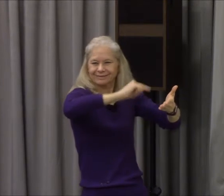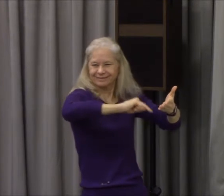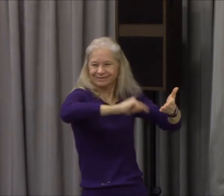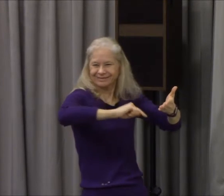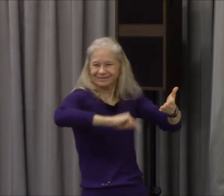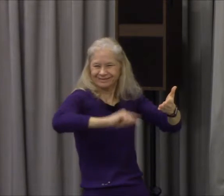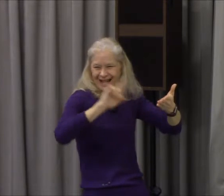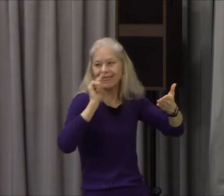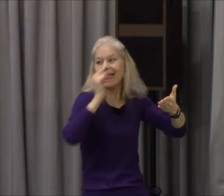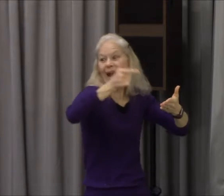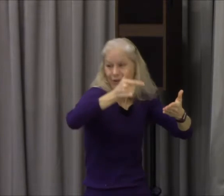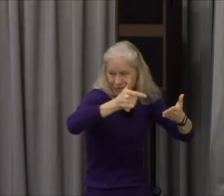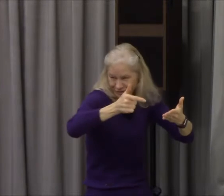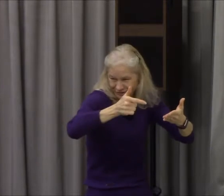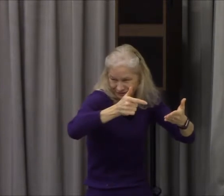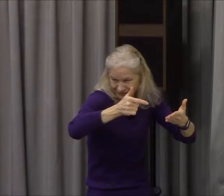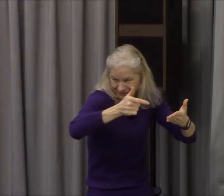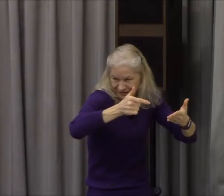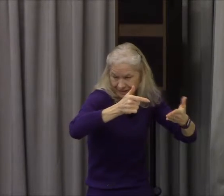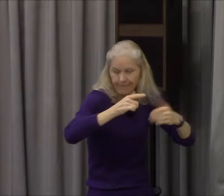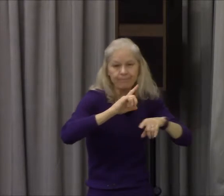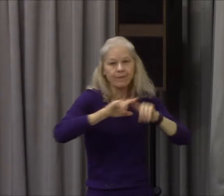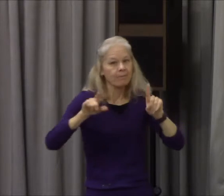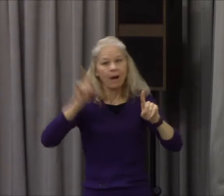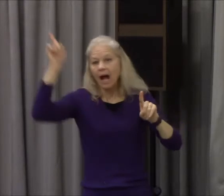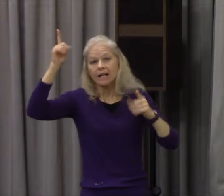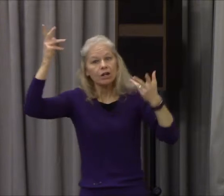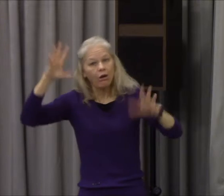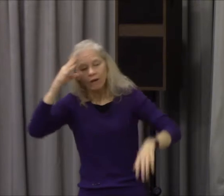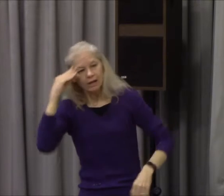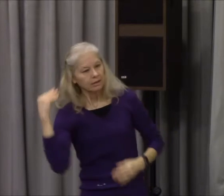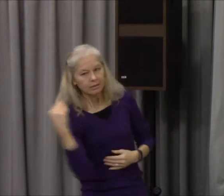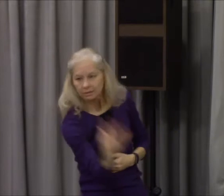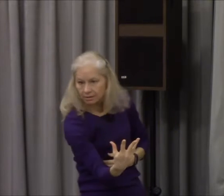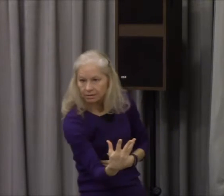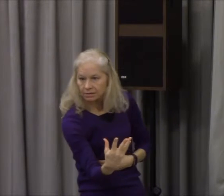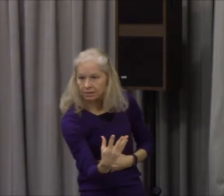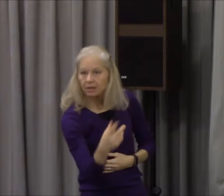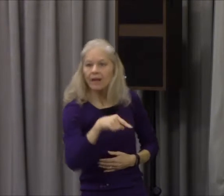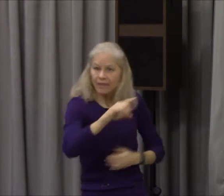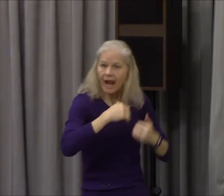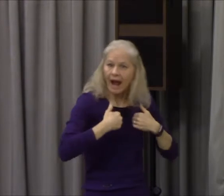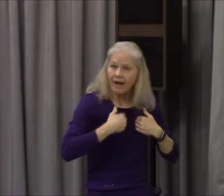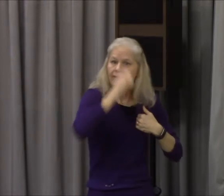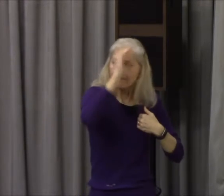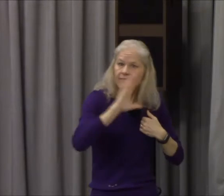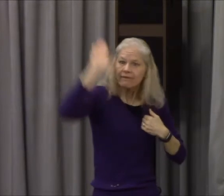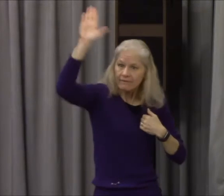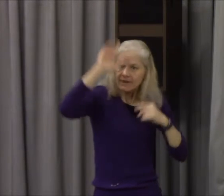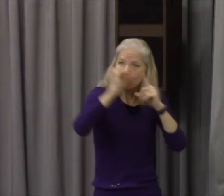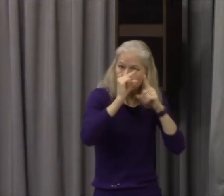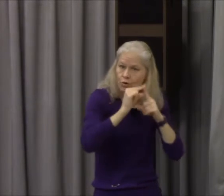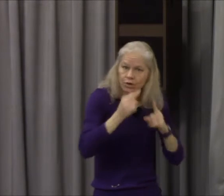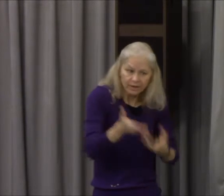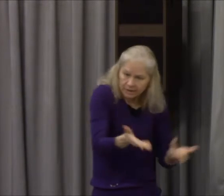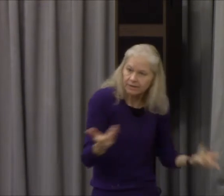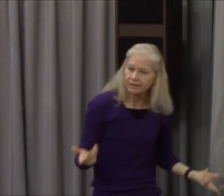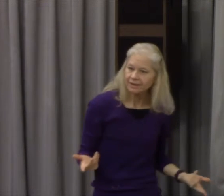sea was mentioned representing the great unknown then they hadn't sailed across the seas oh yeah it's beyond the sea